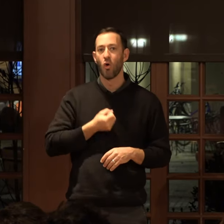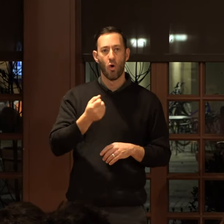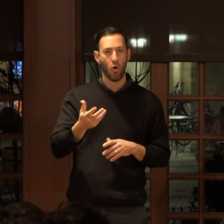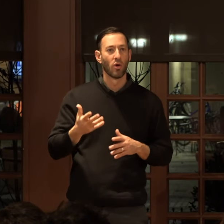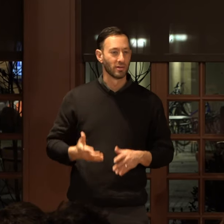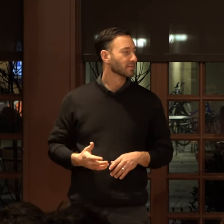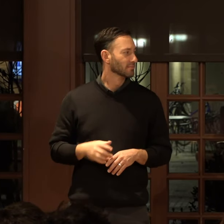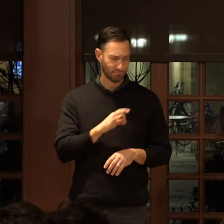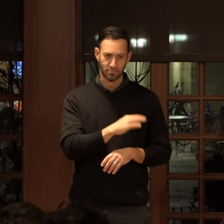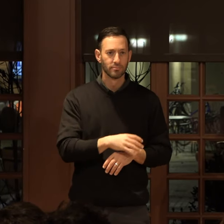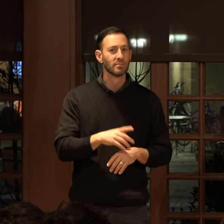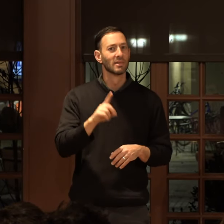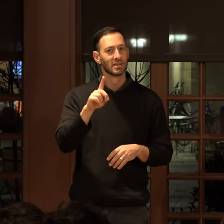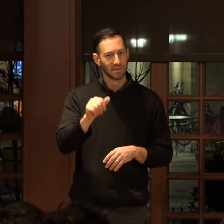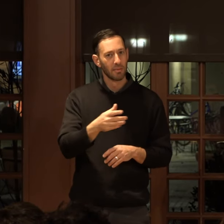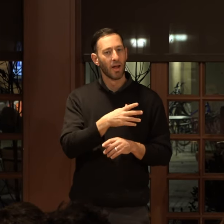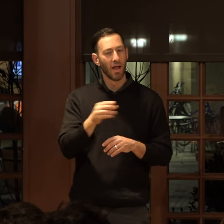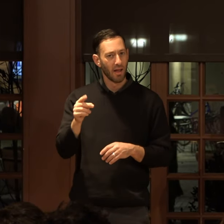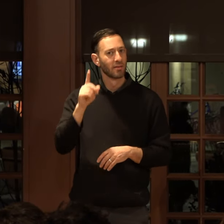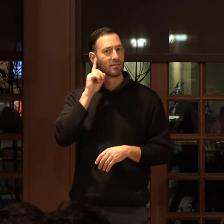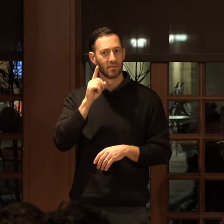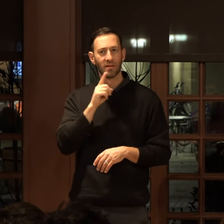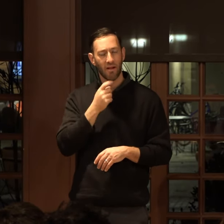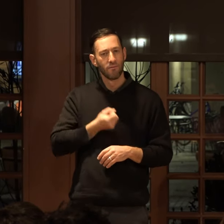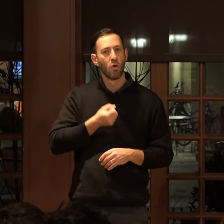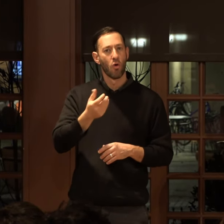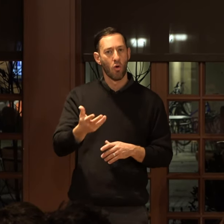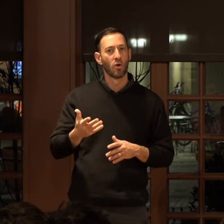Yeah, sorry, disabled-and-deaf artists.